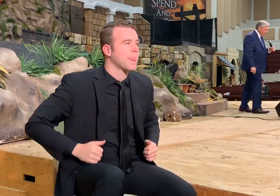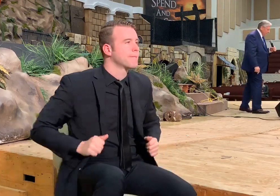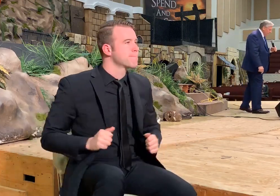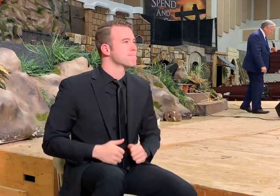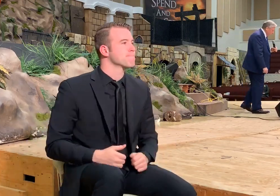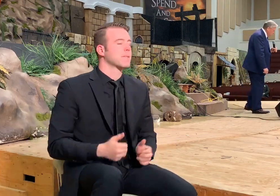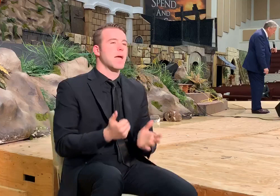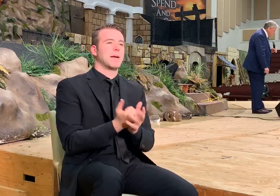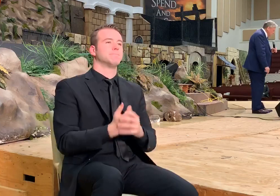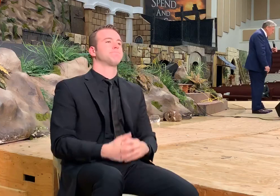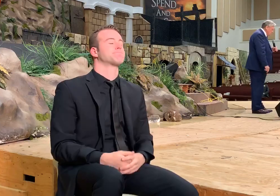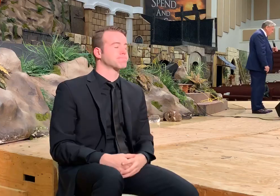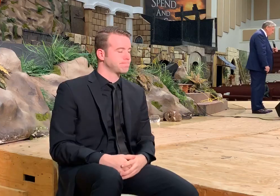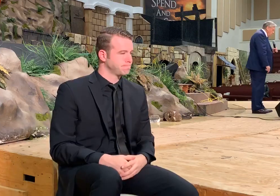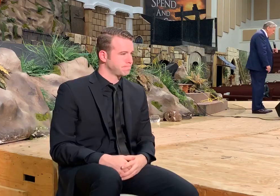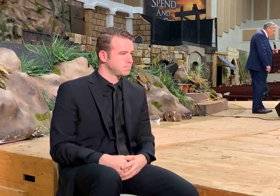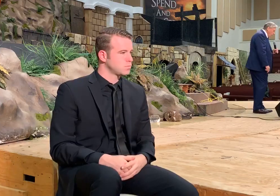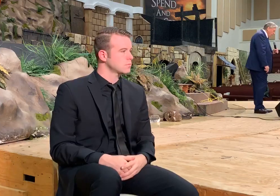Amen.